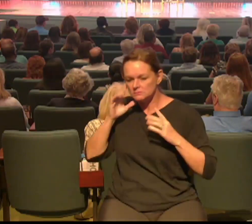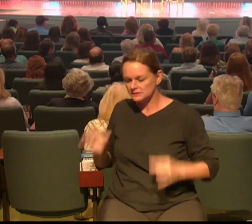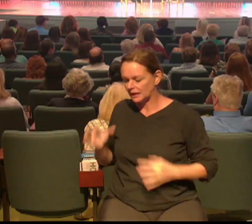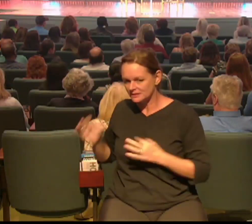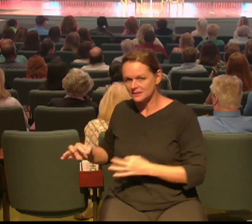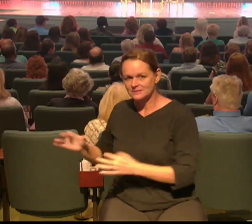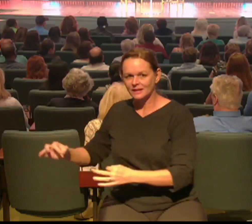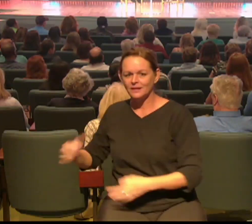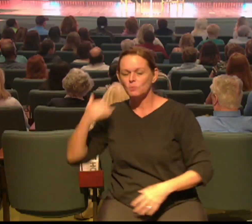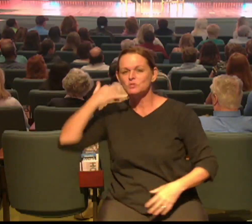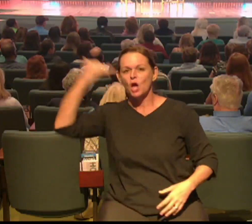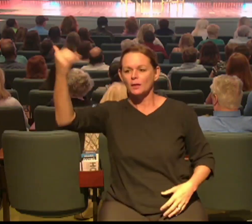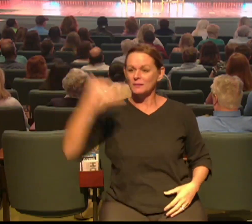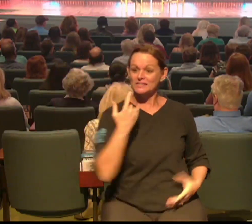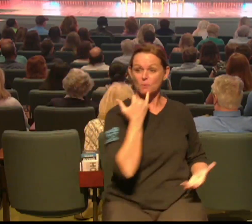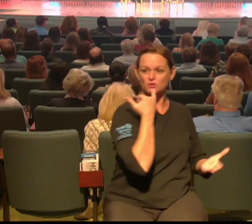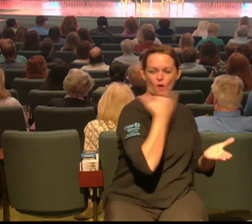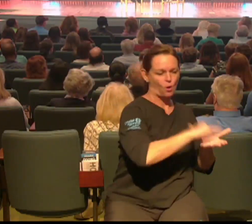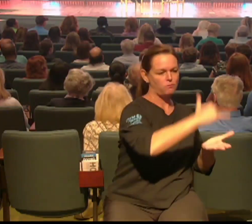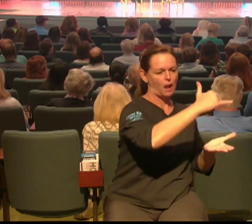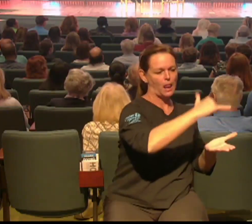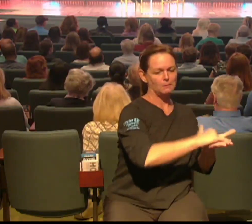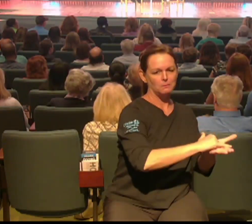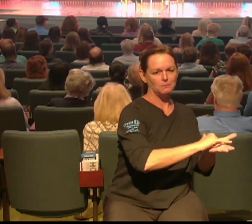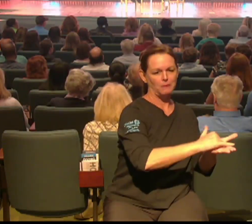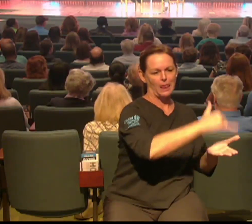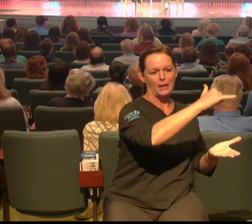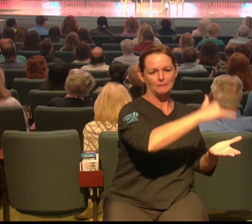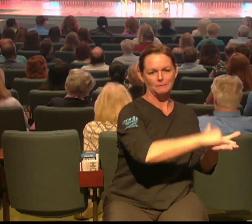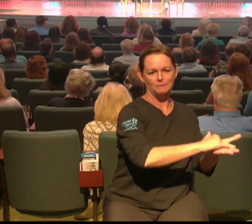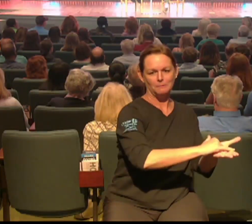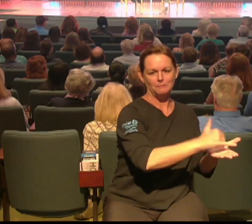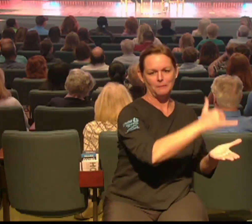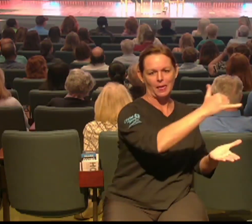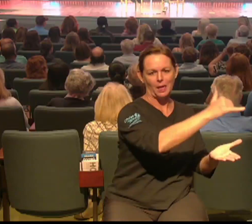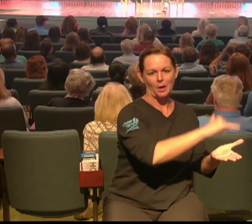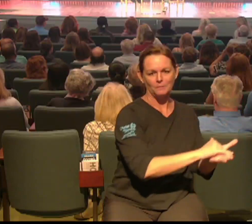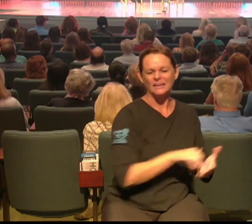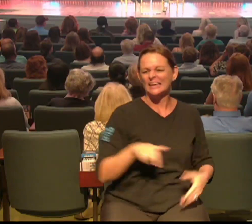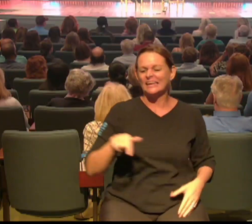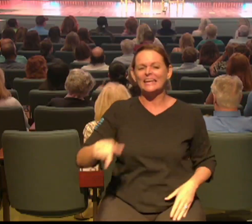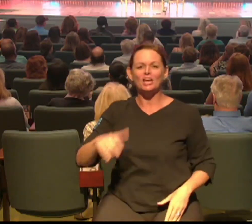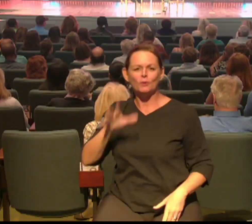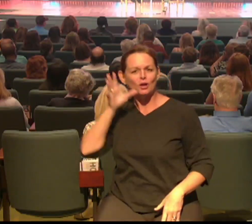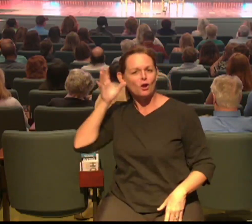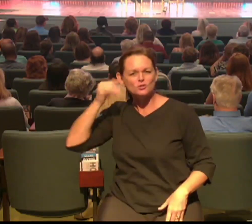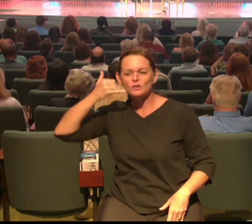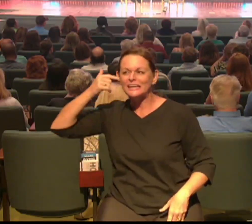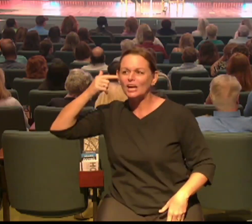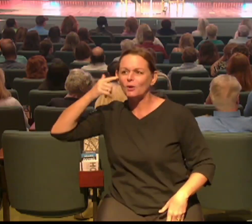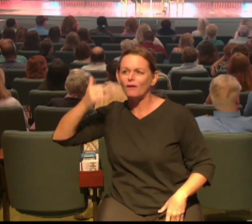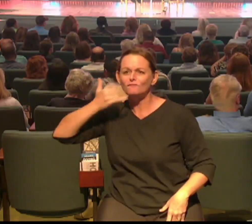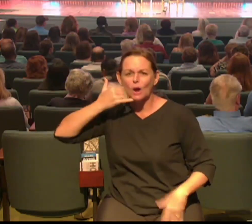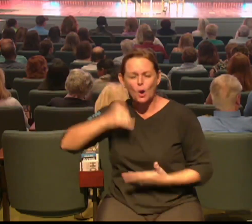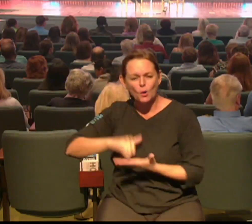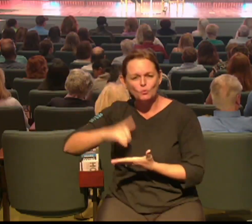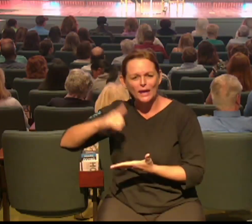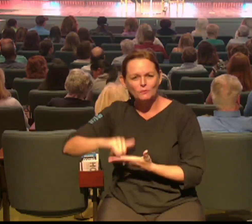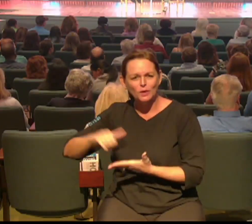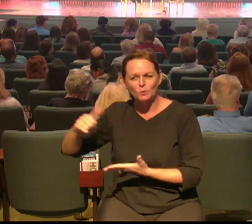boats. See what I did right there? So good. The phone was ringing in our campus here at Garden, so that's, you maybe didn't hear that. And immediately, he saw them immediately,